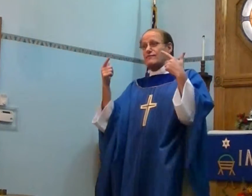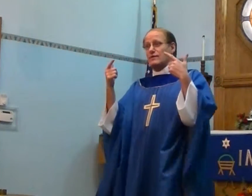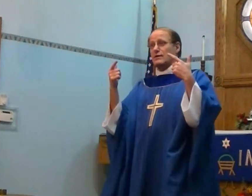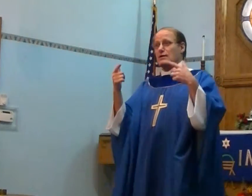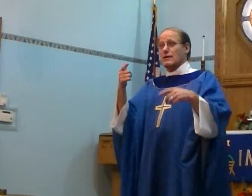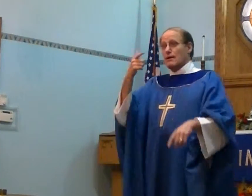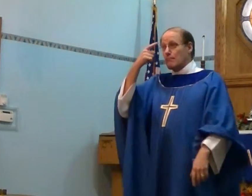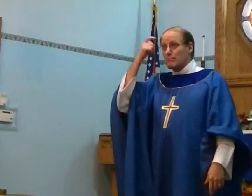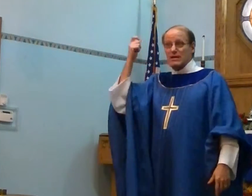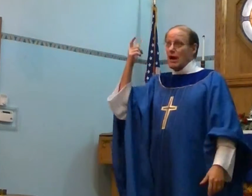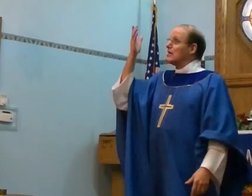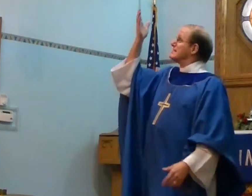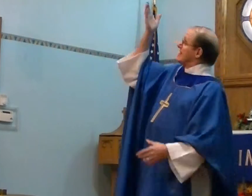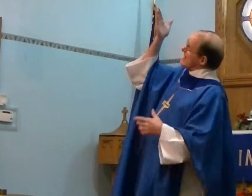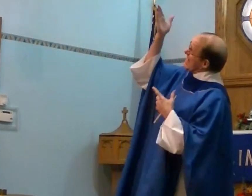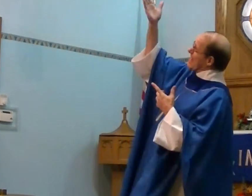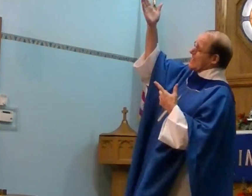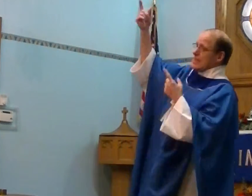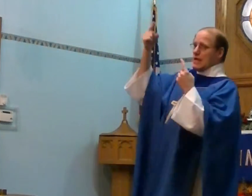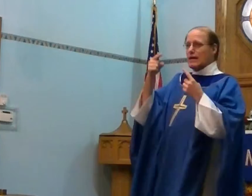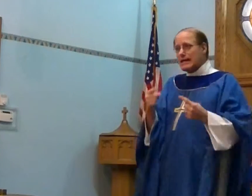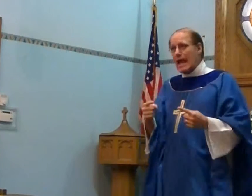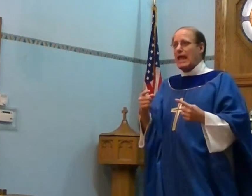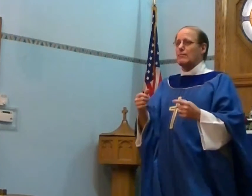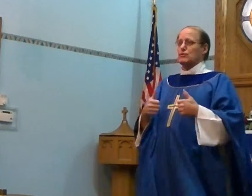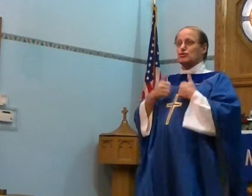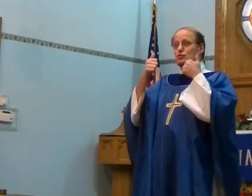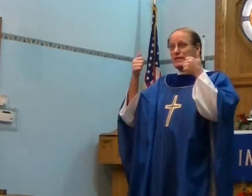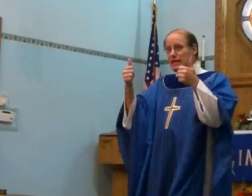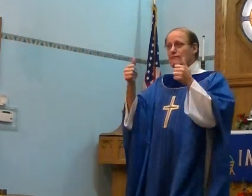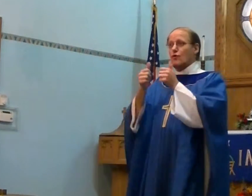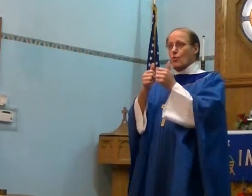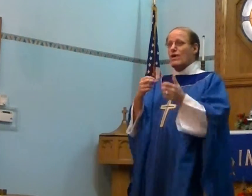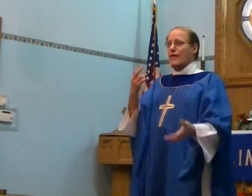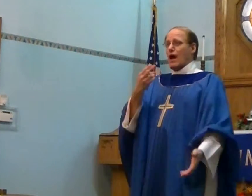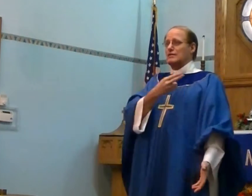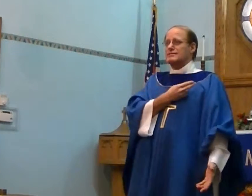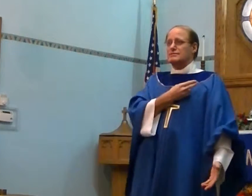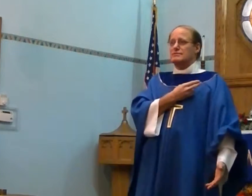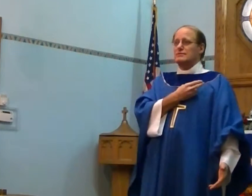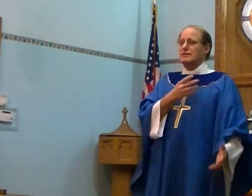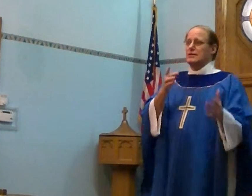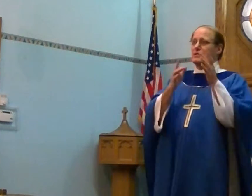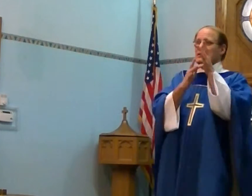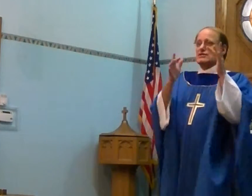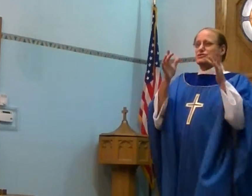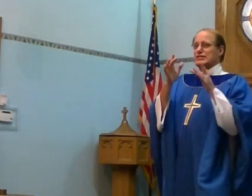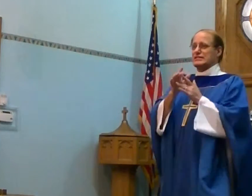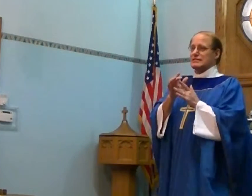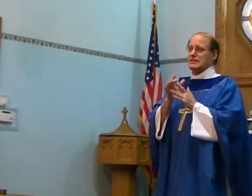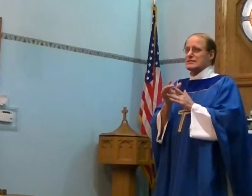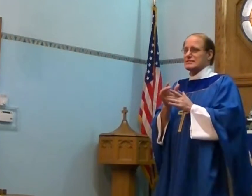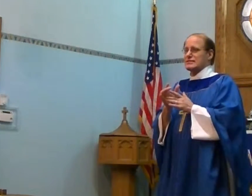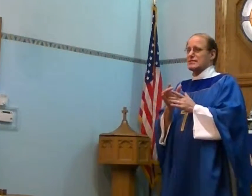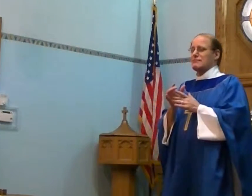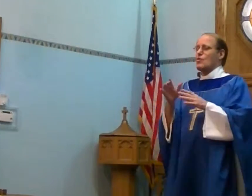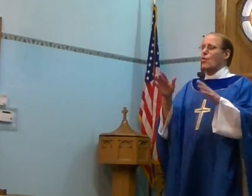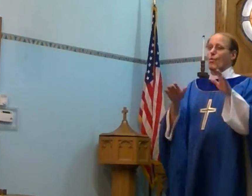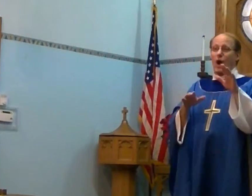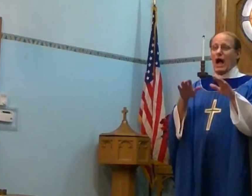because he came to live with us. Jesus walked